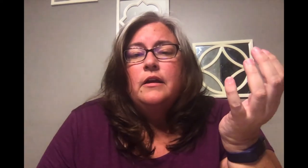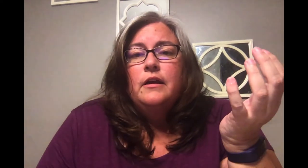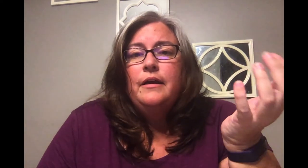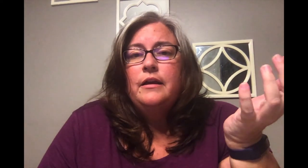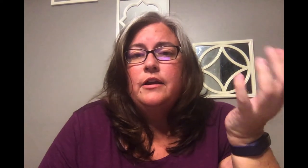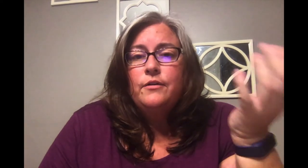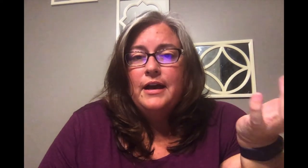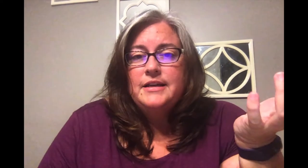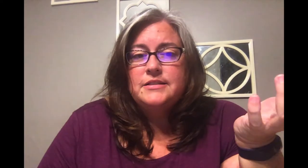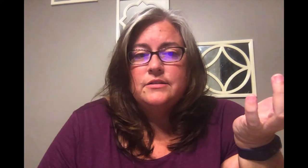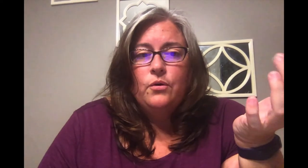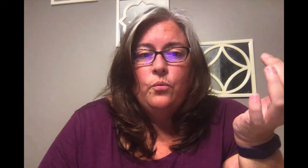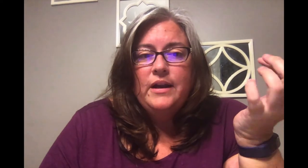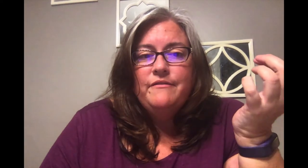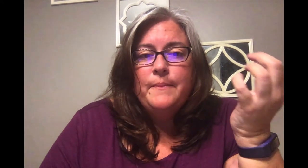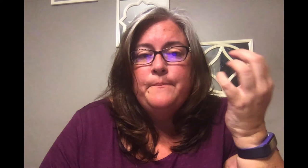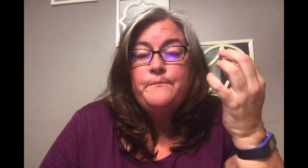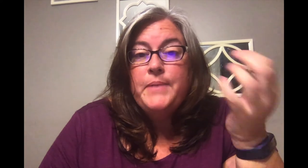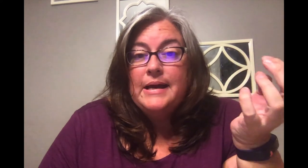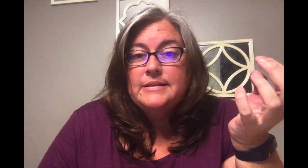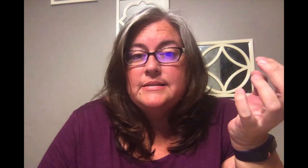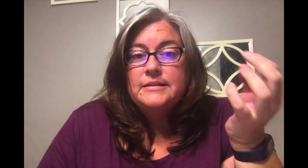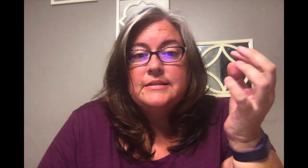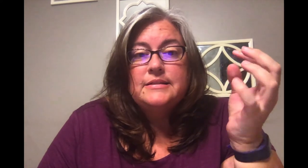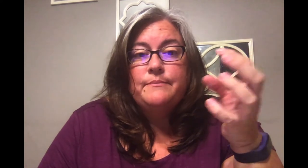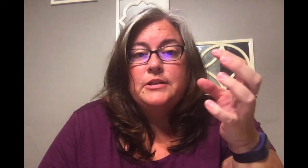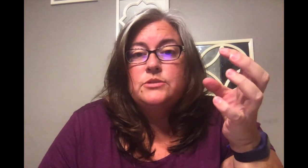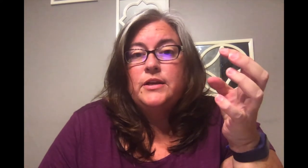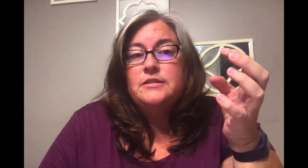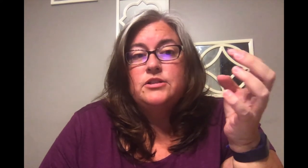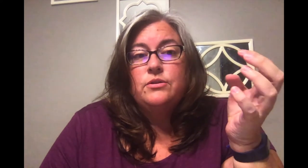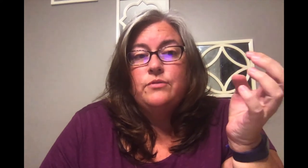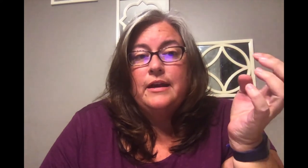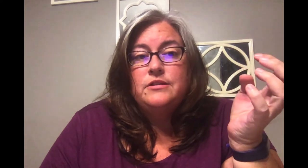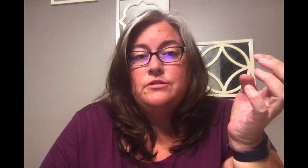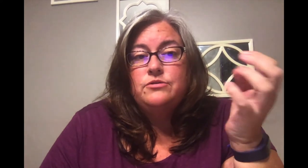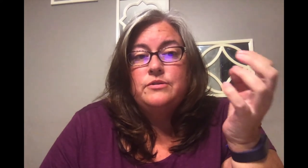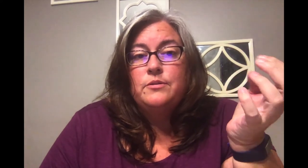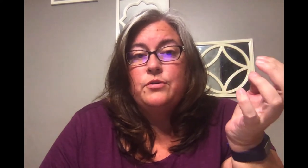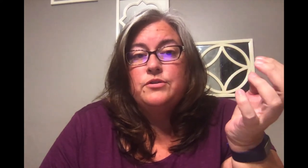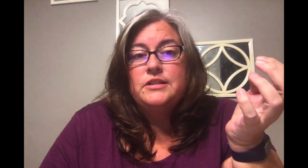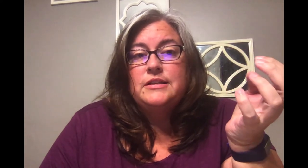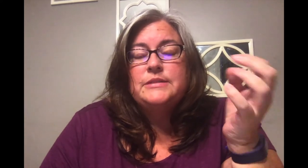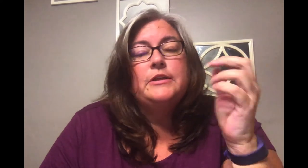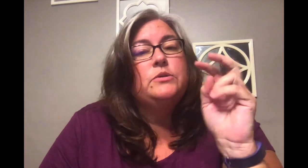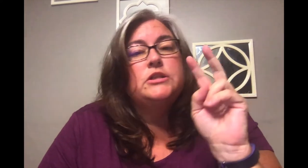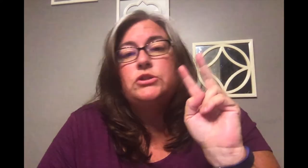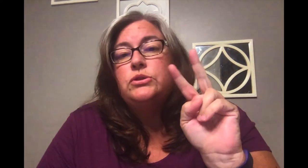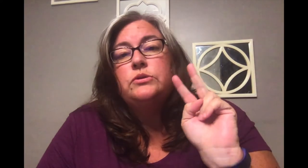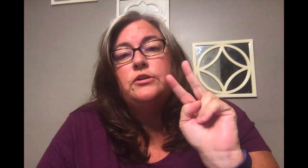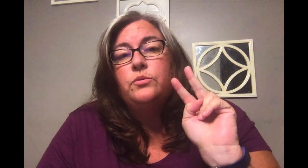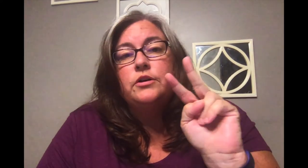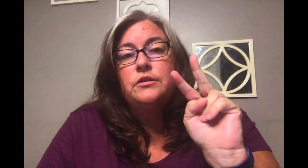You know guys One of the best And simplest ways To show gratitude To another person Is by using Two little words